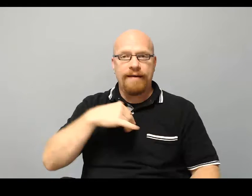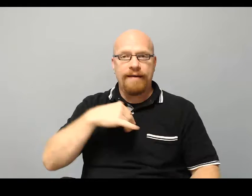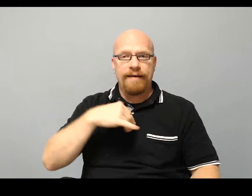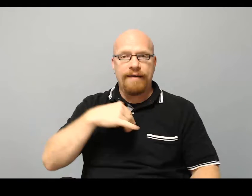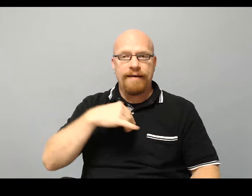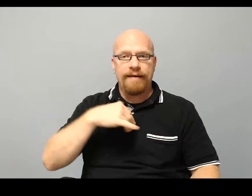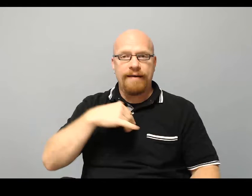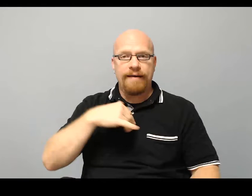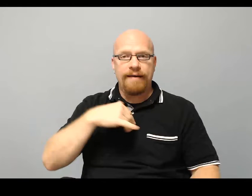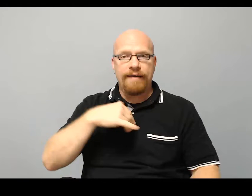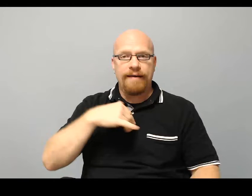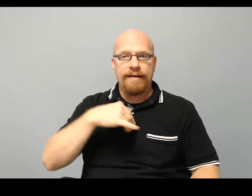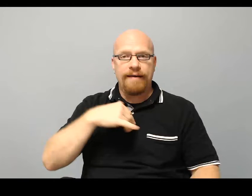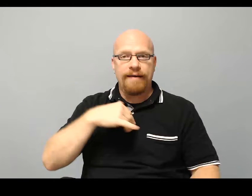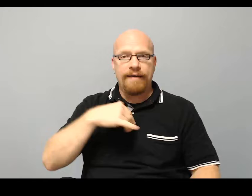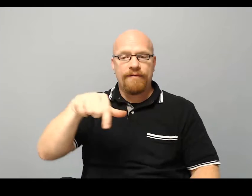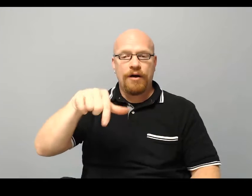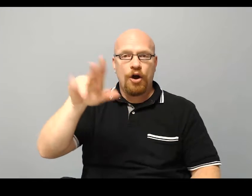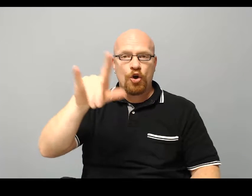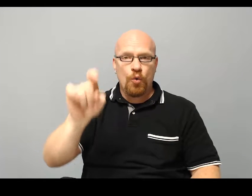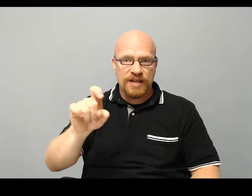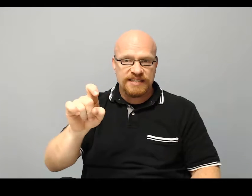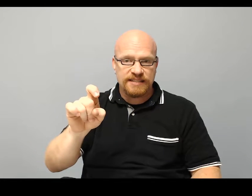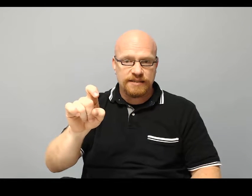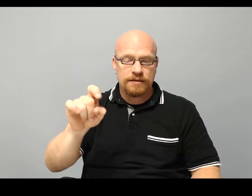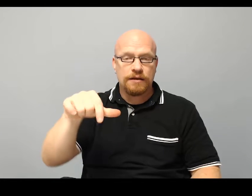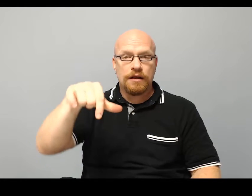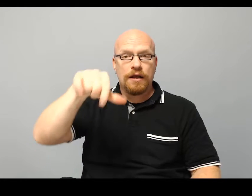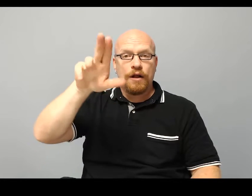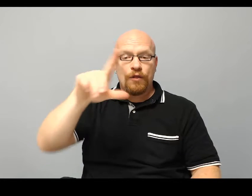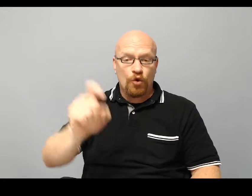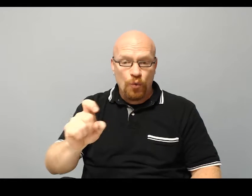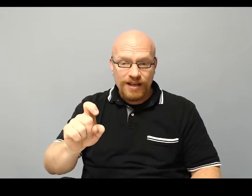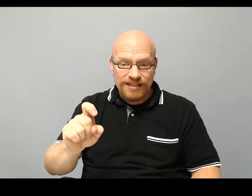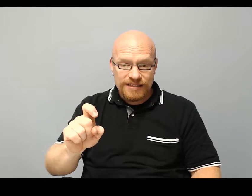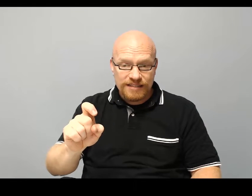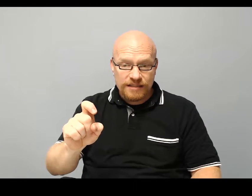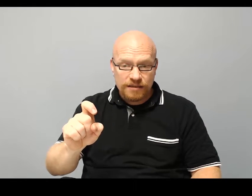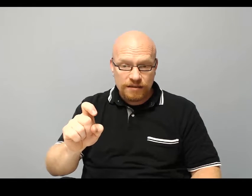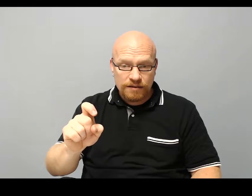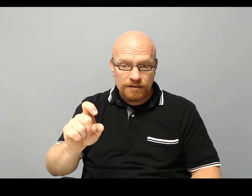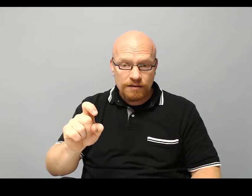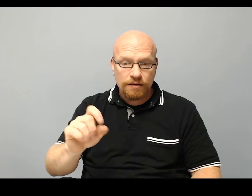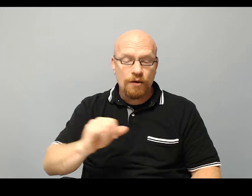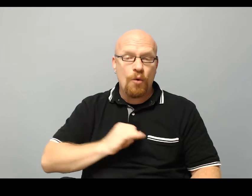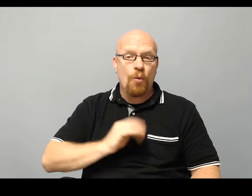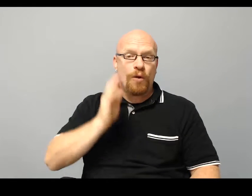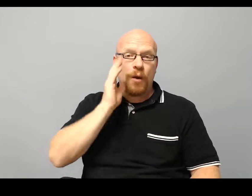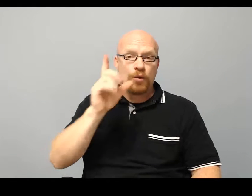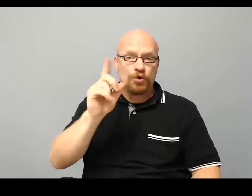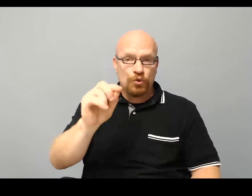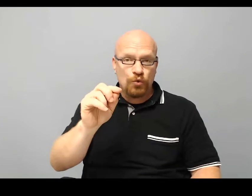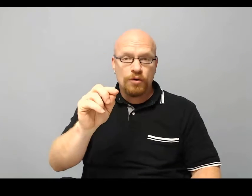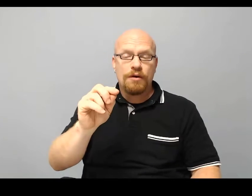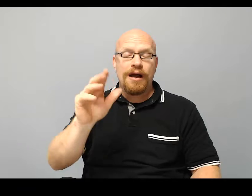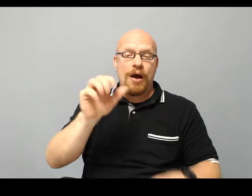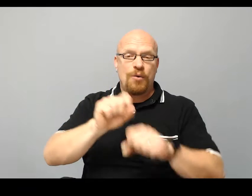Same time, we'll have a quiz. The quiz, what I will do, I will